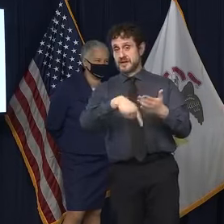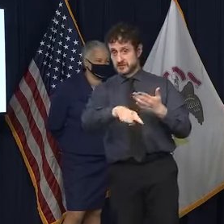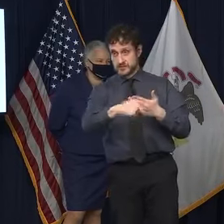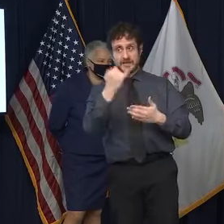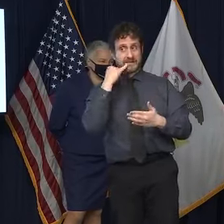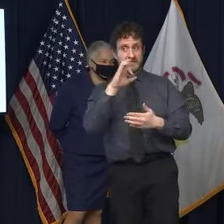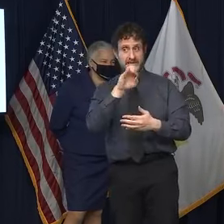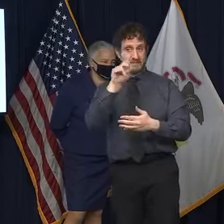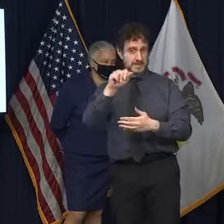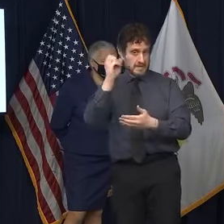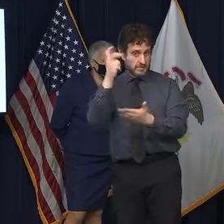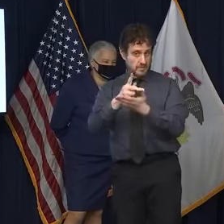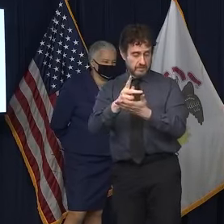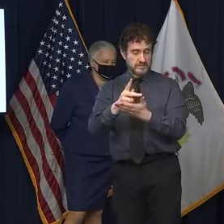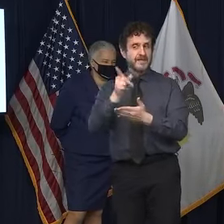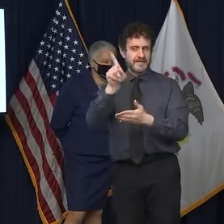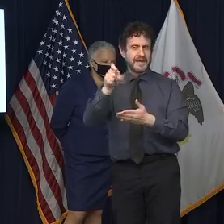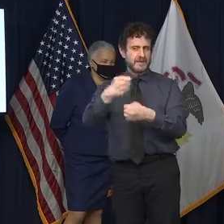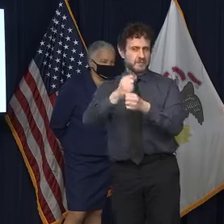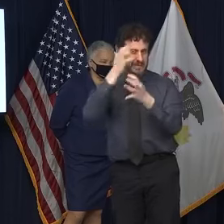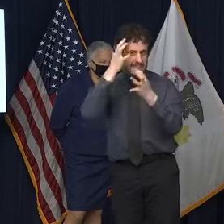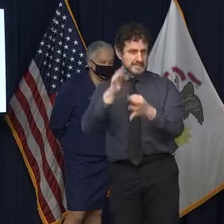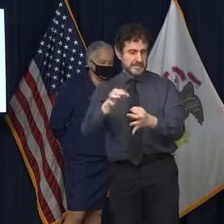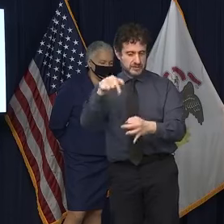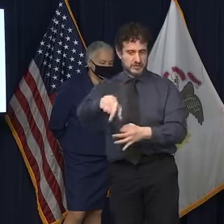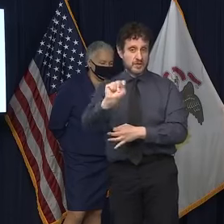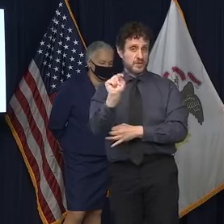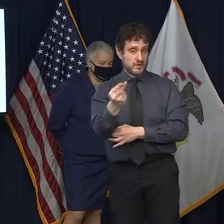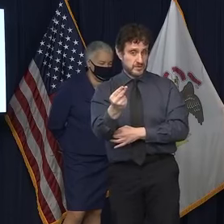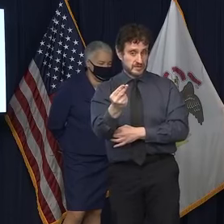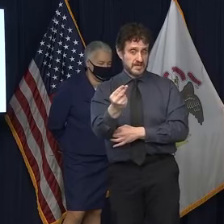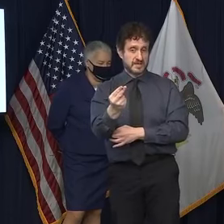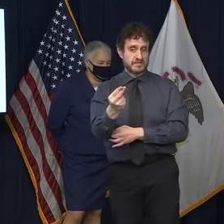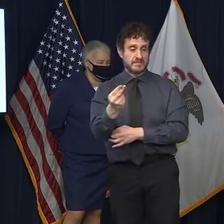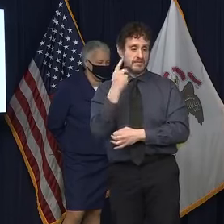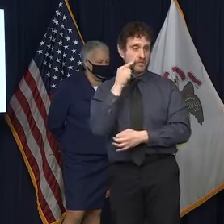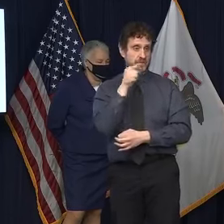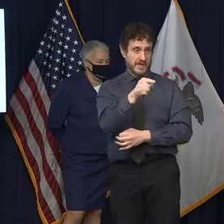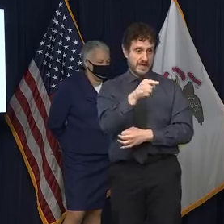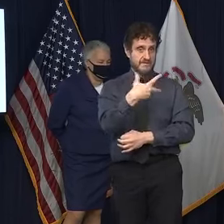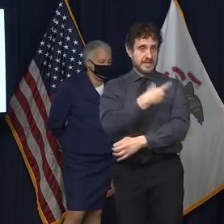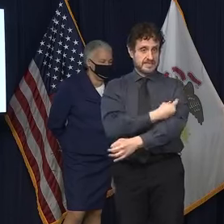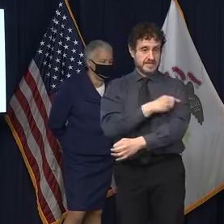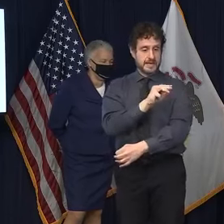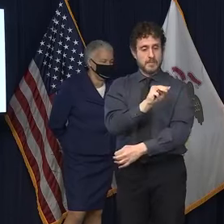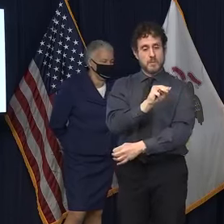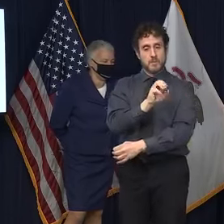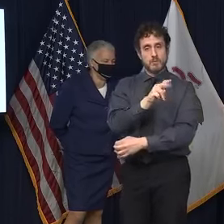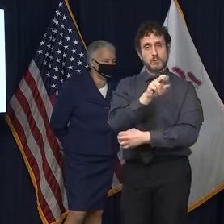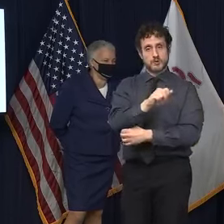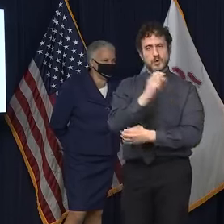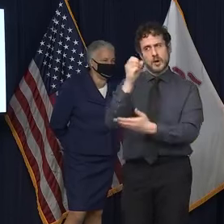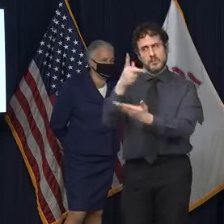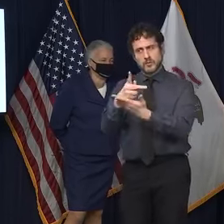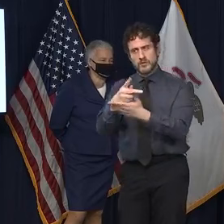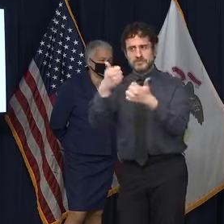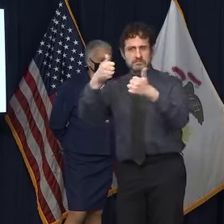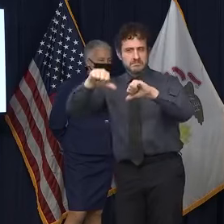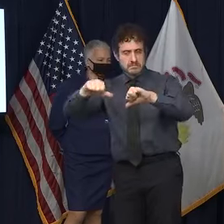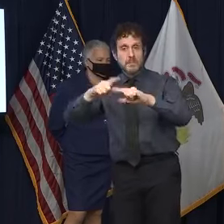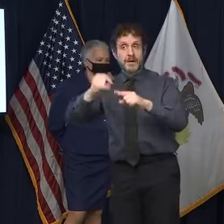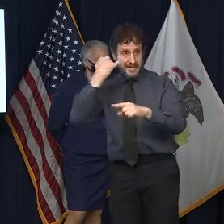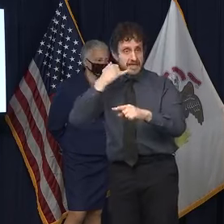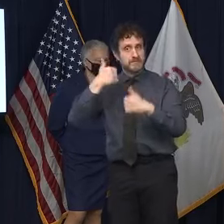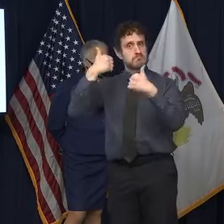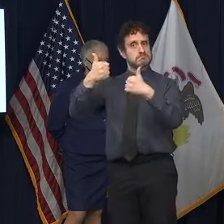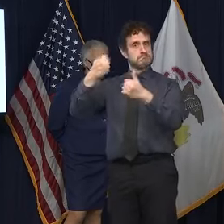obviously there'll be some decisions made on Thursday of this week. But assuming they are released,